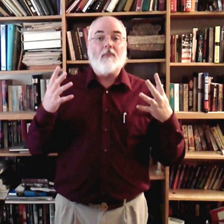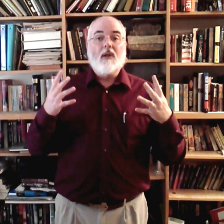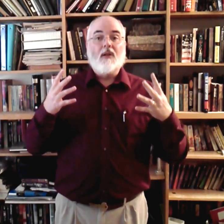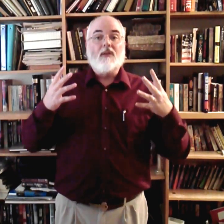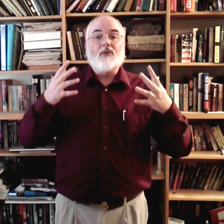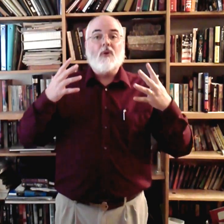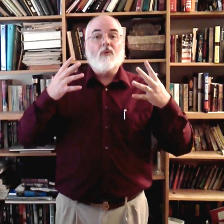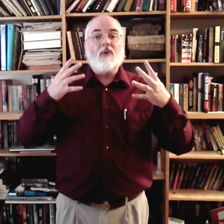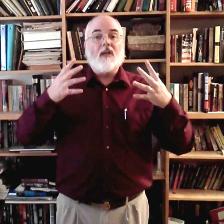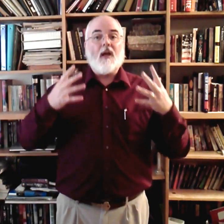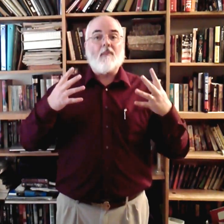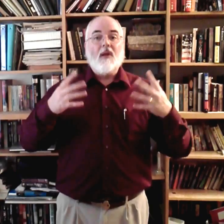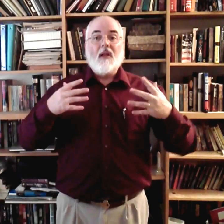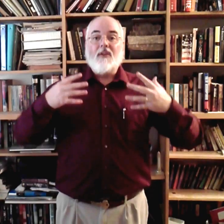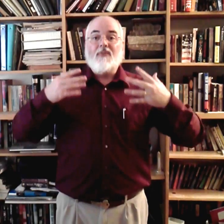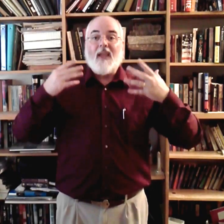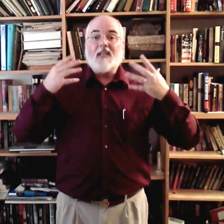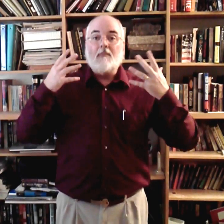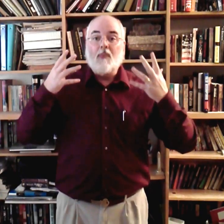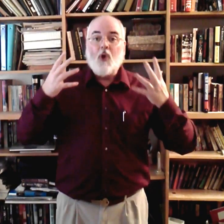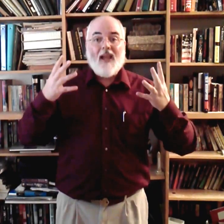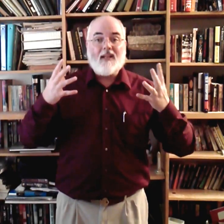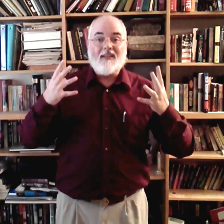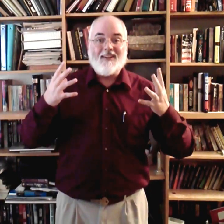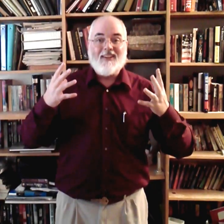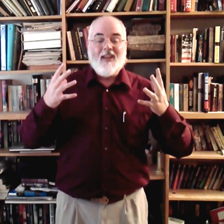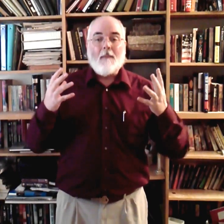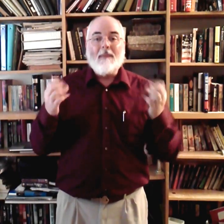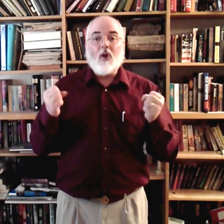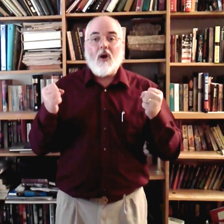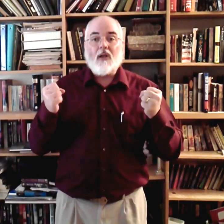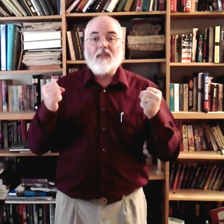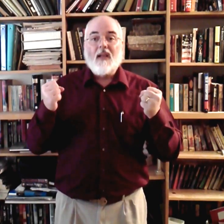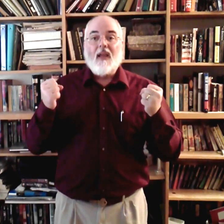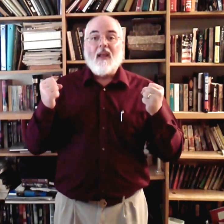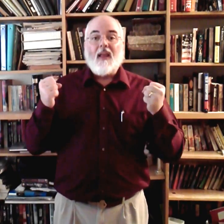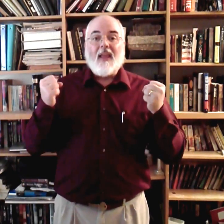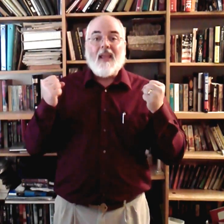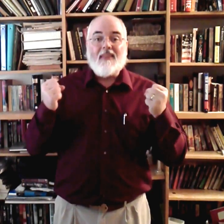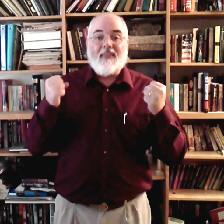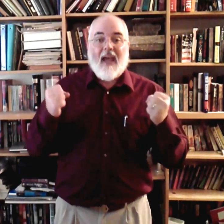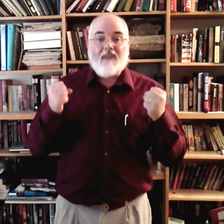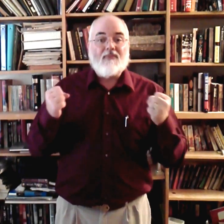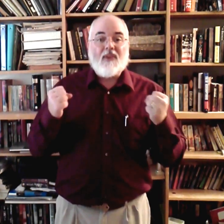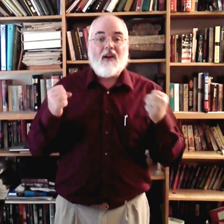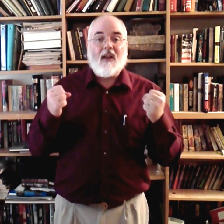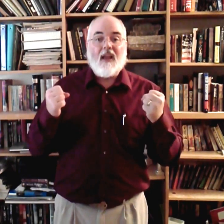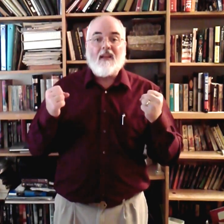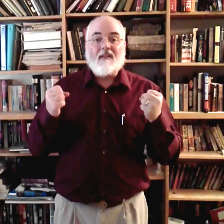The shoulders up. The face brightened. Because, in that fair land, there